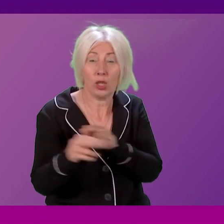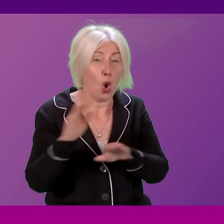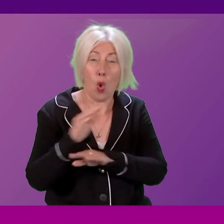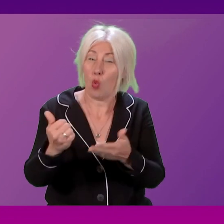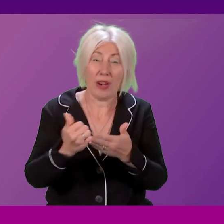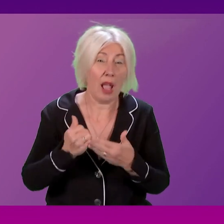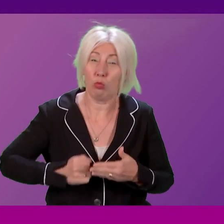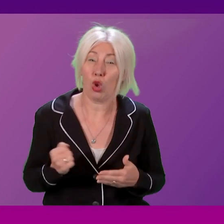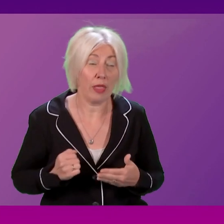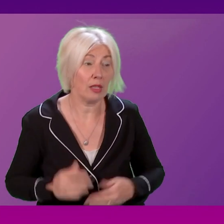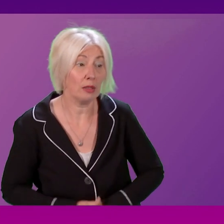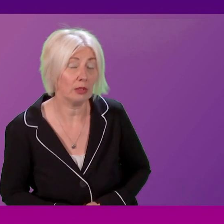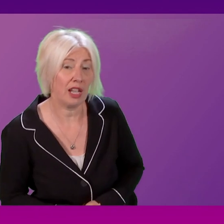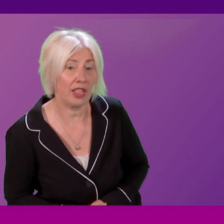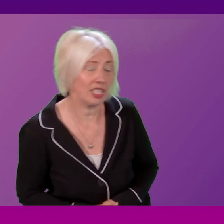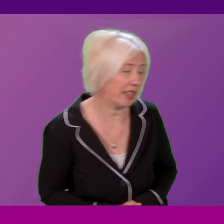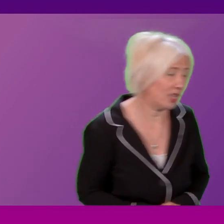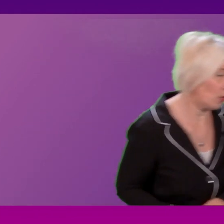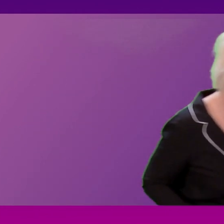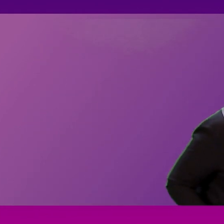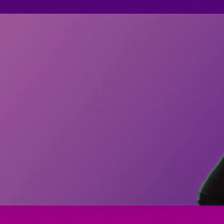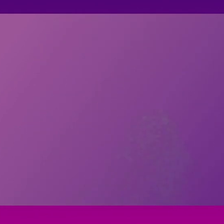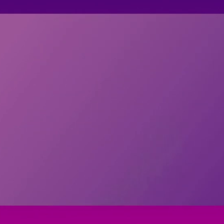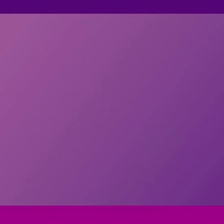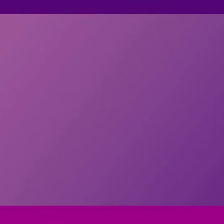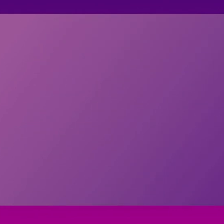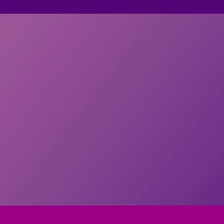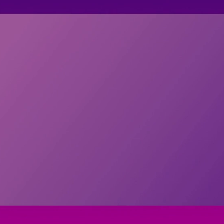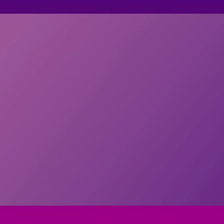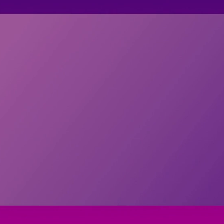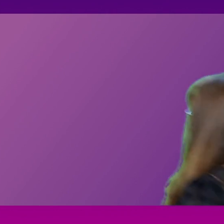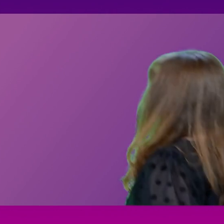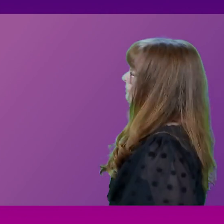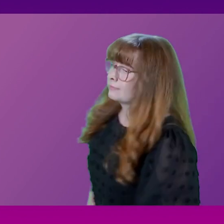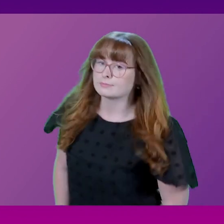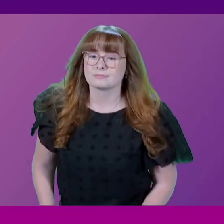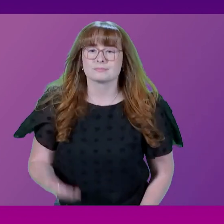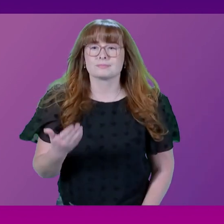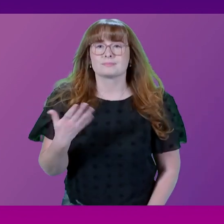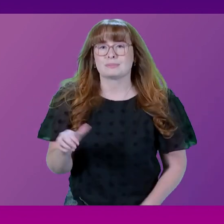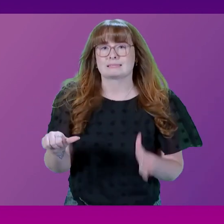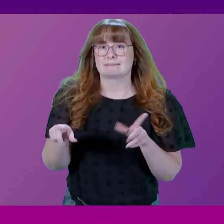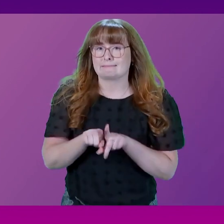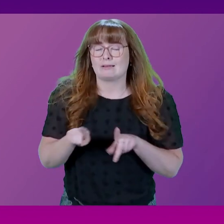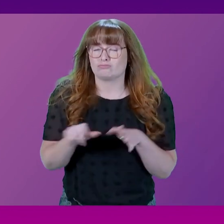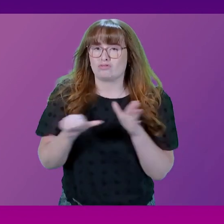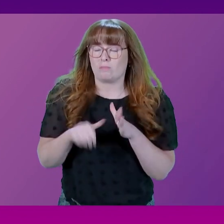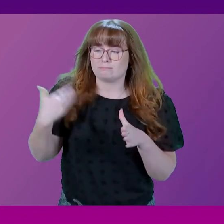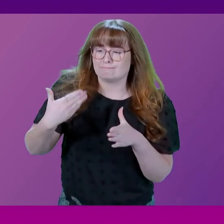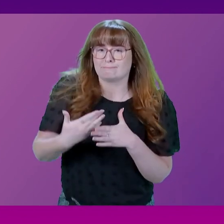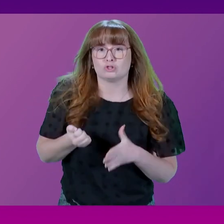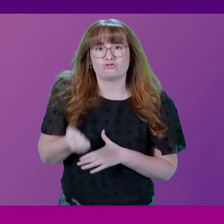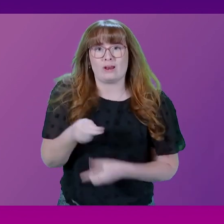Murdo Fraser. Thank you, Presidenting Officer. It's been a persistent issue over many years with the short running of trains,